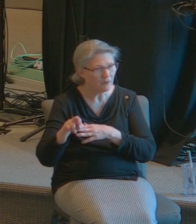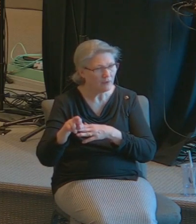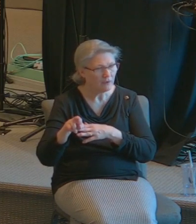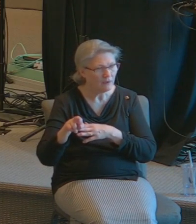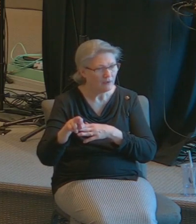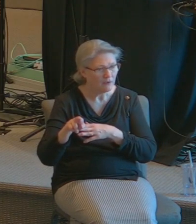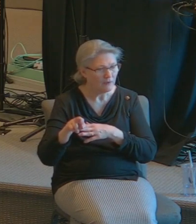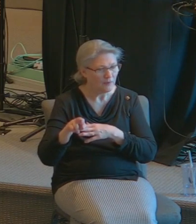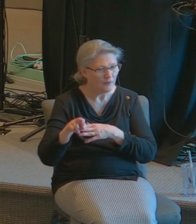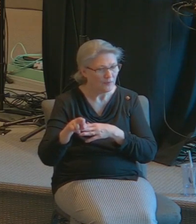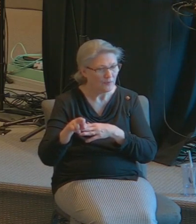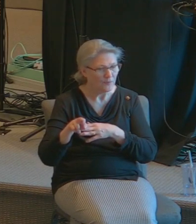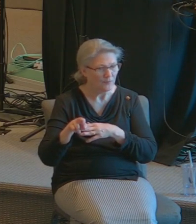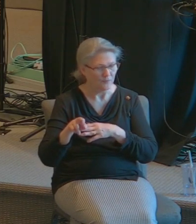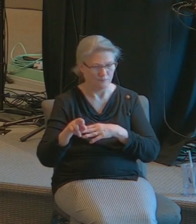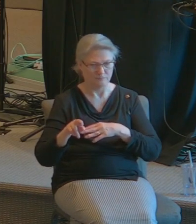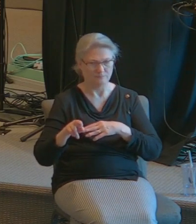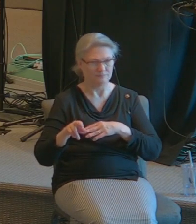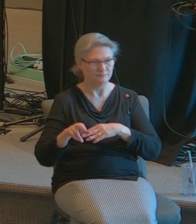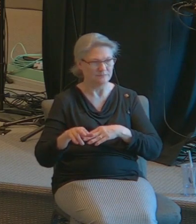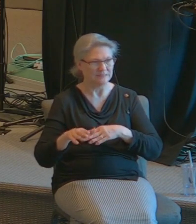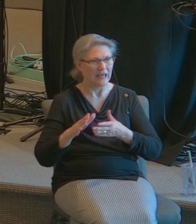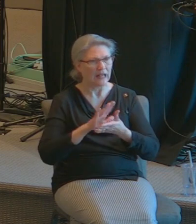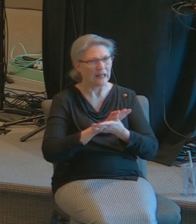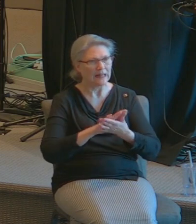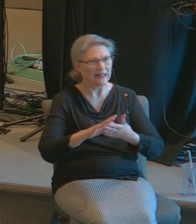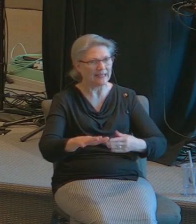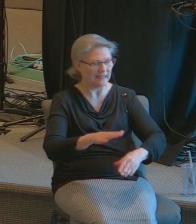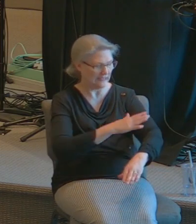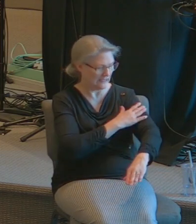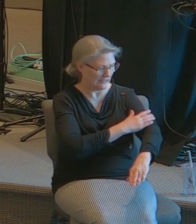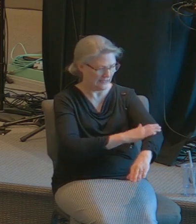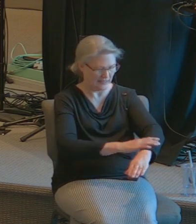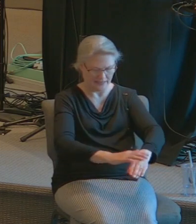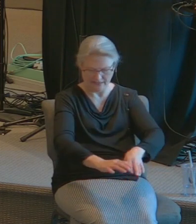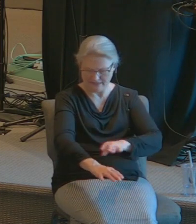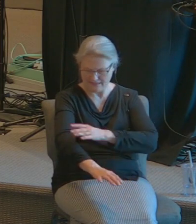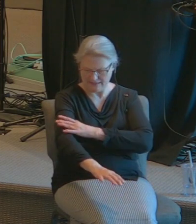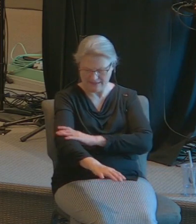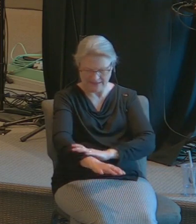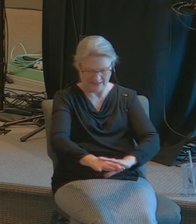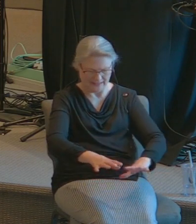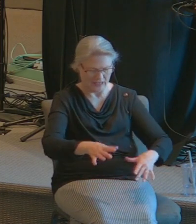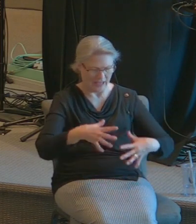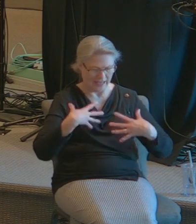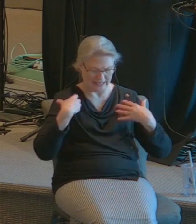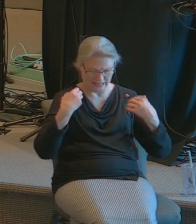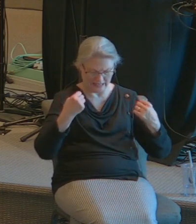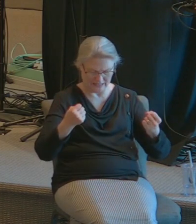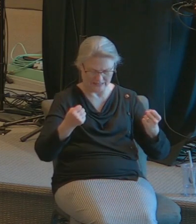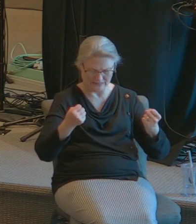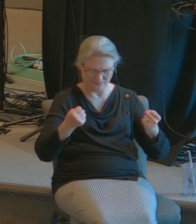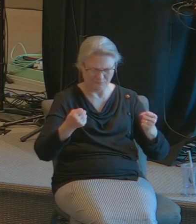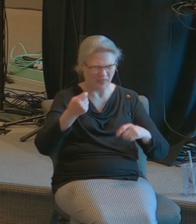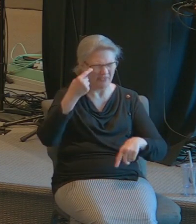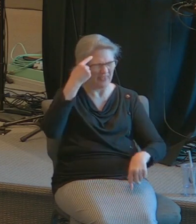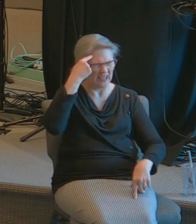no longer leprous began to contend the woman in his mind